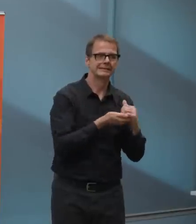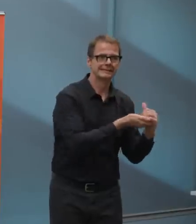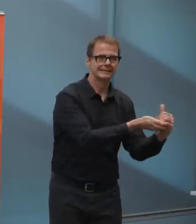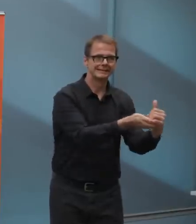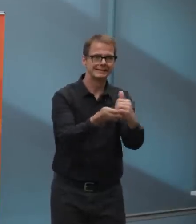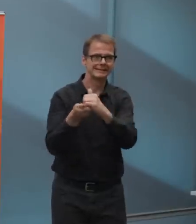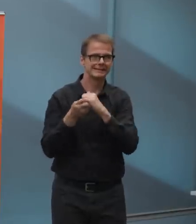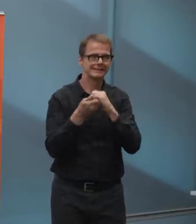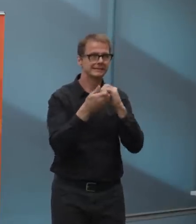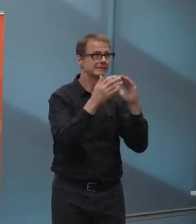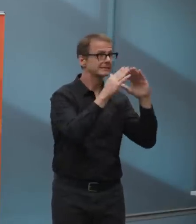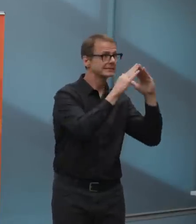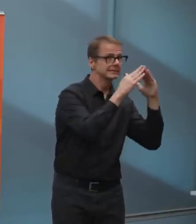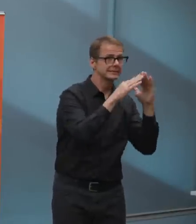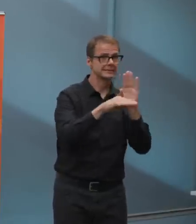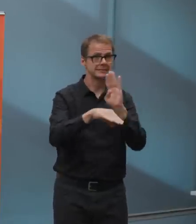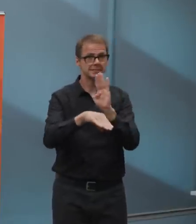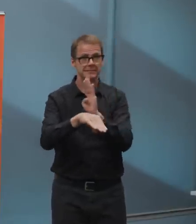success.